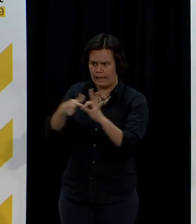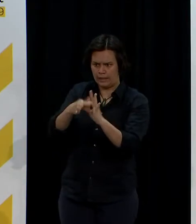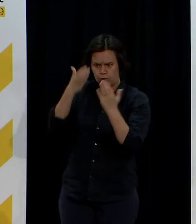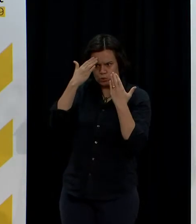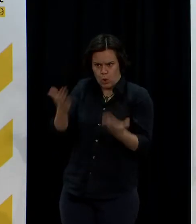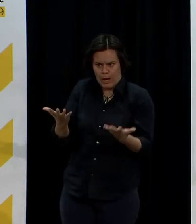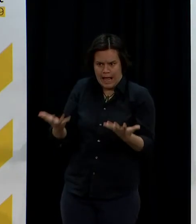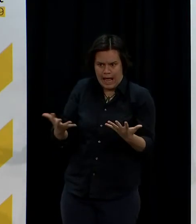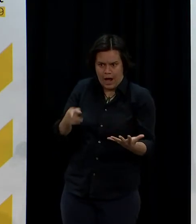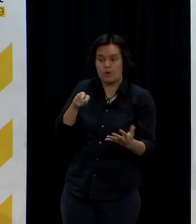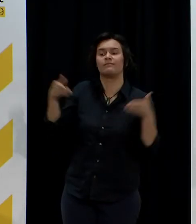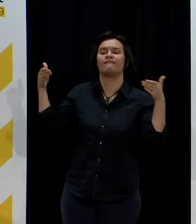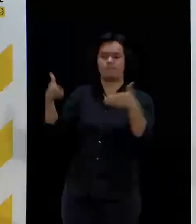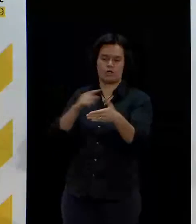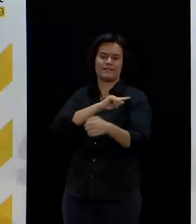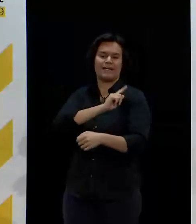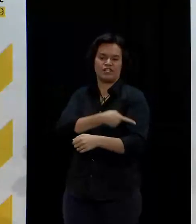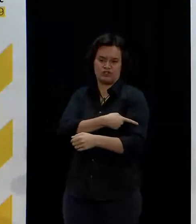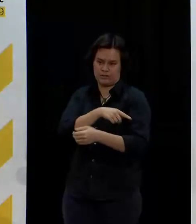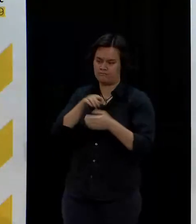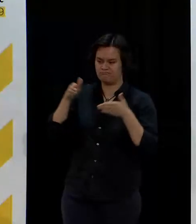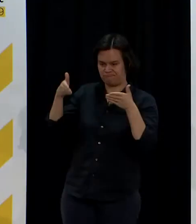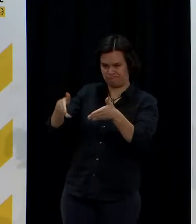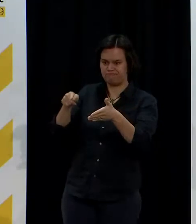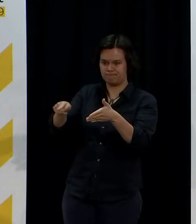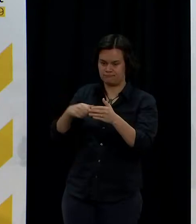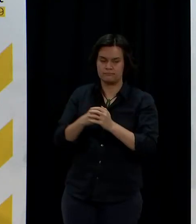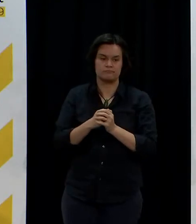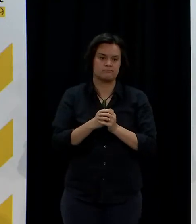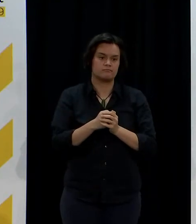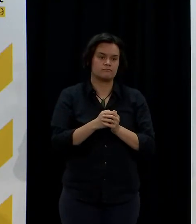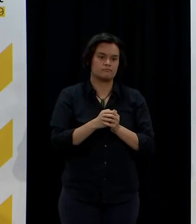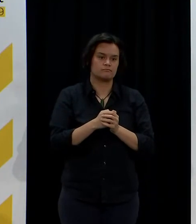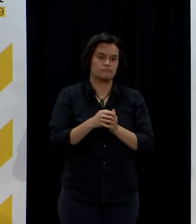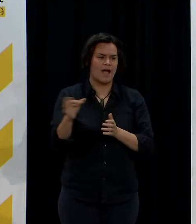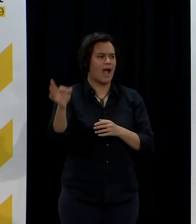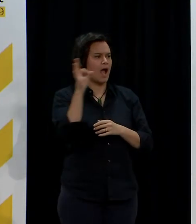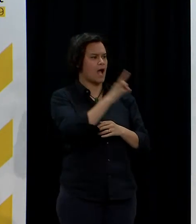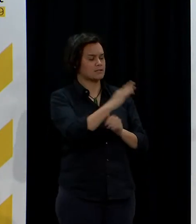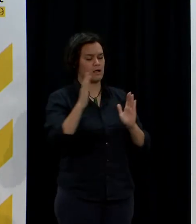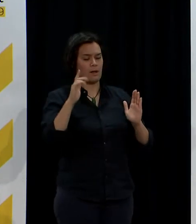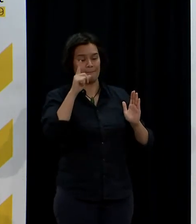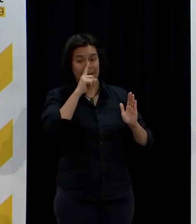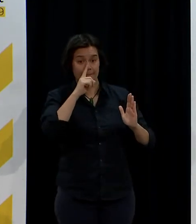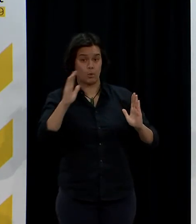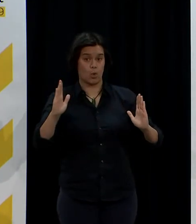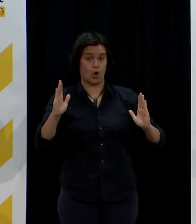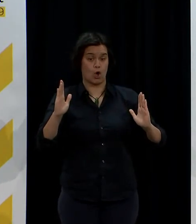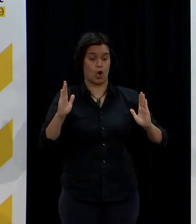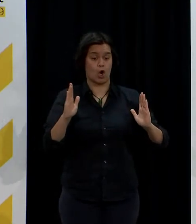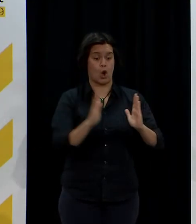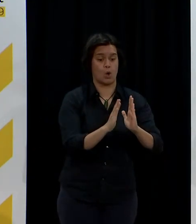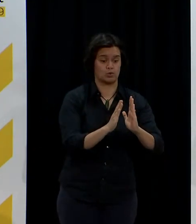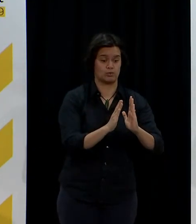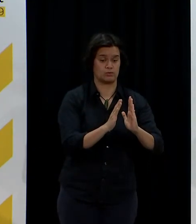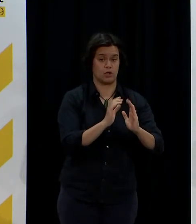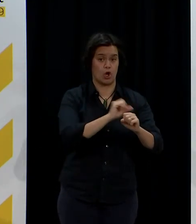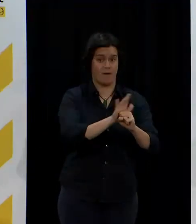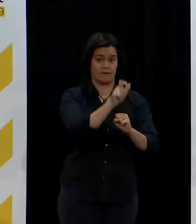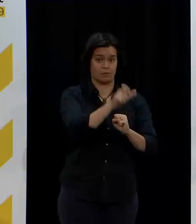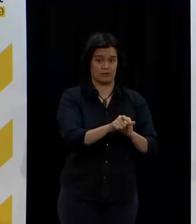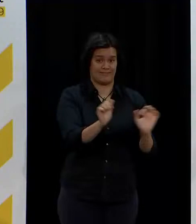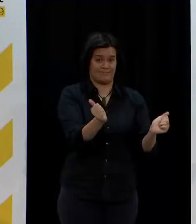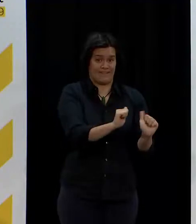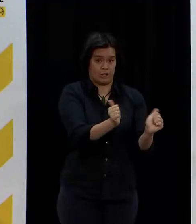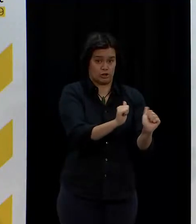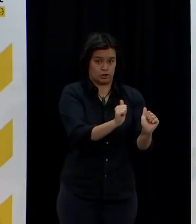Gina. Just on contacts, how many close contacts are still isolating in the South Island, and how many of the close contacts